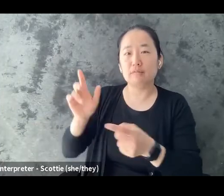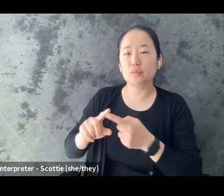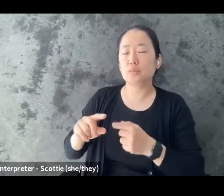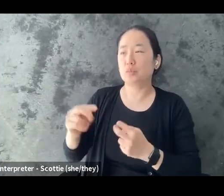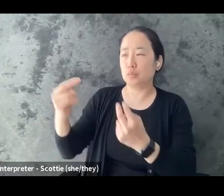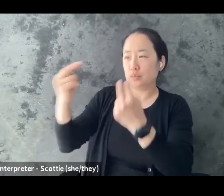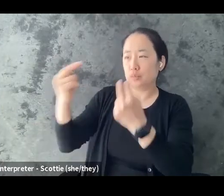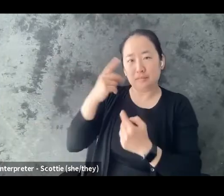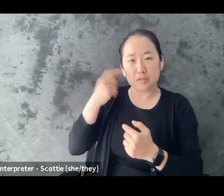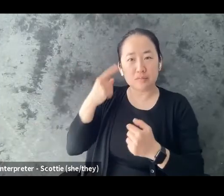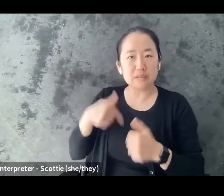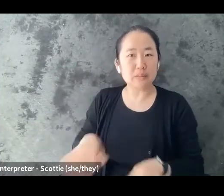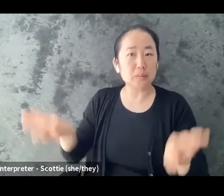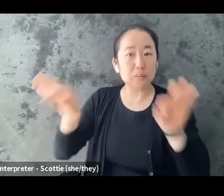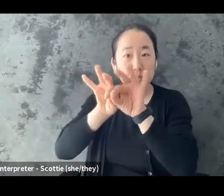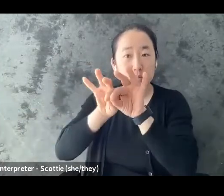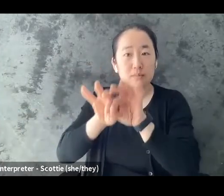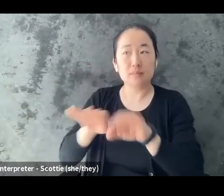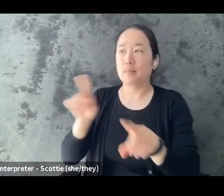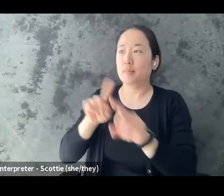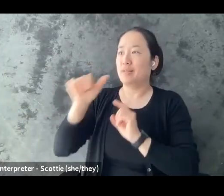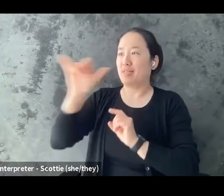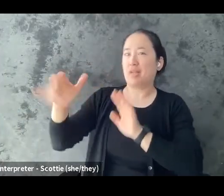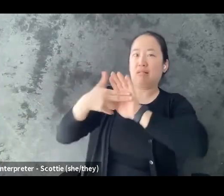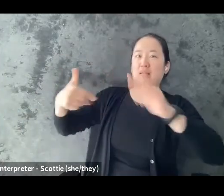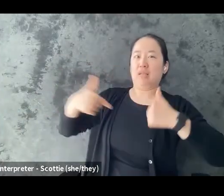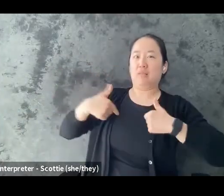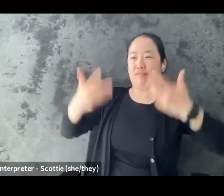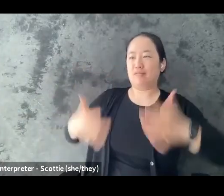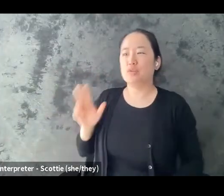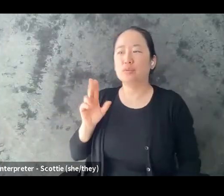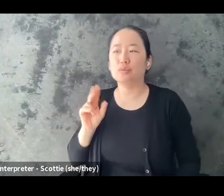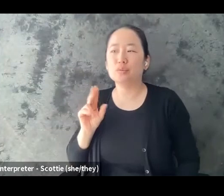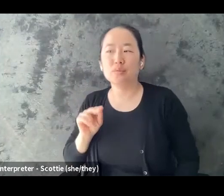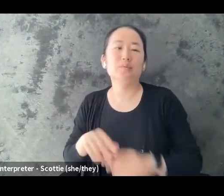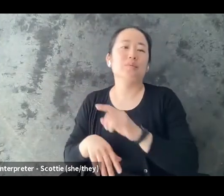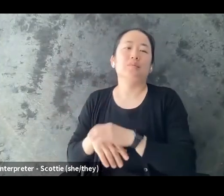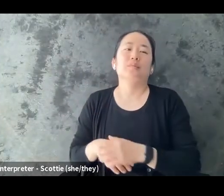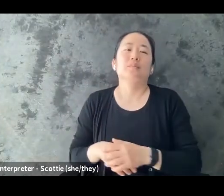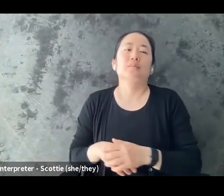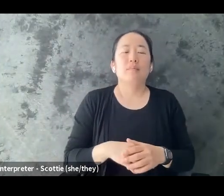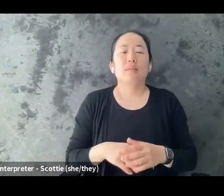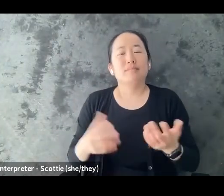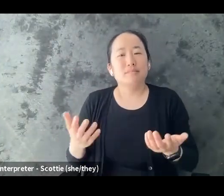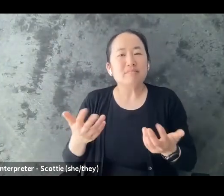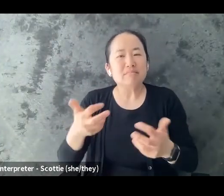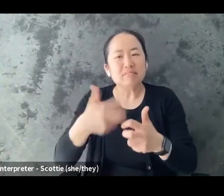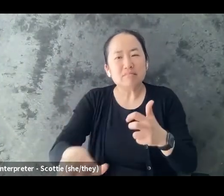but not defining all of who you are and again it can be hard to assess um i think